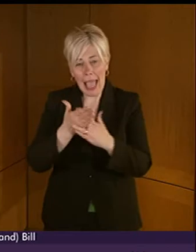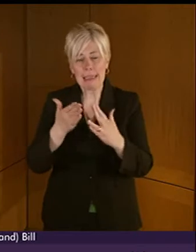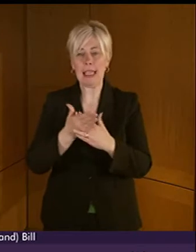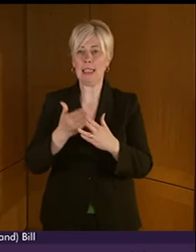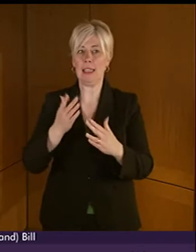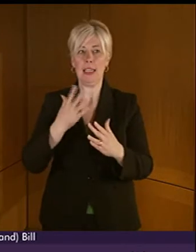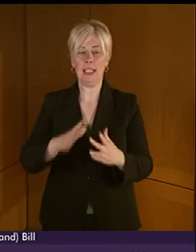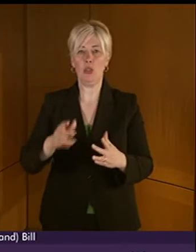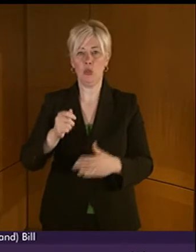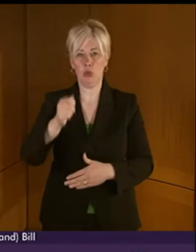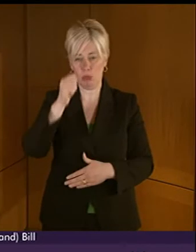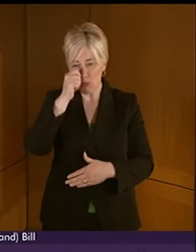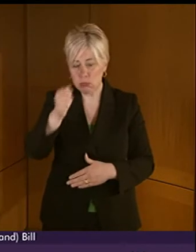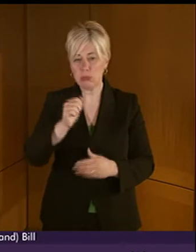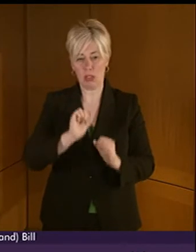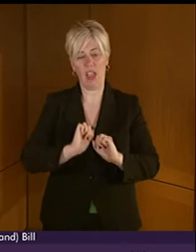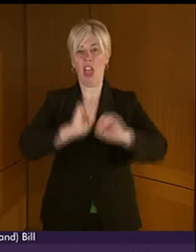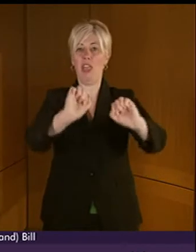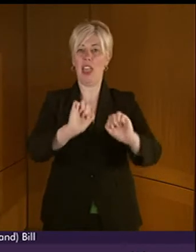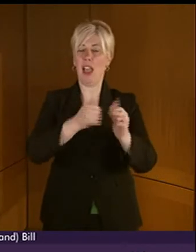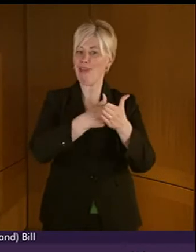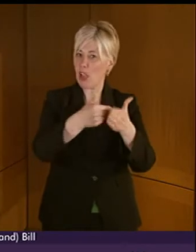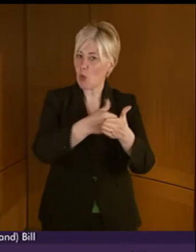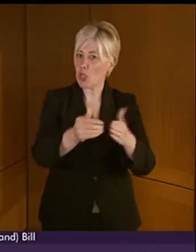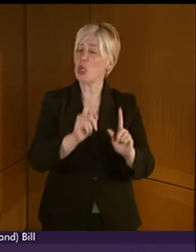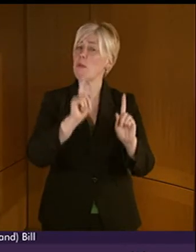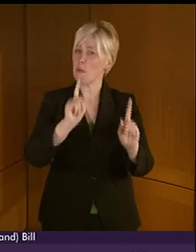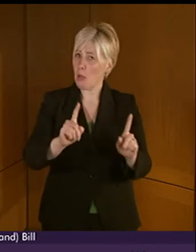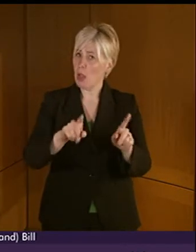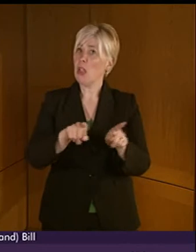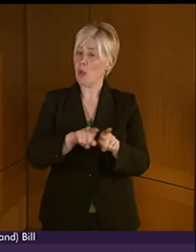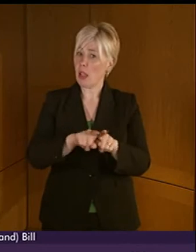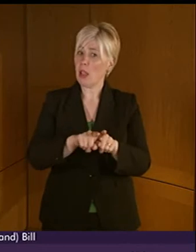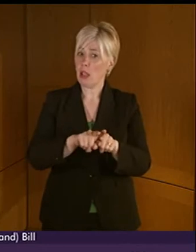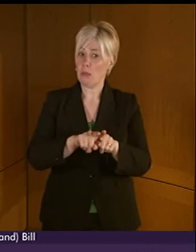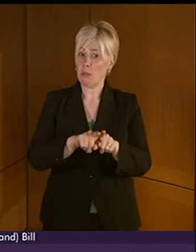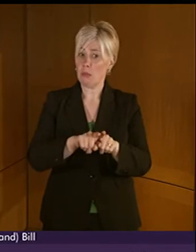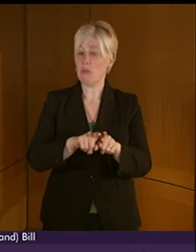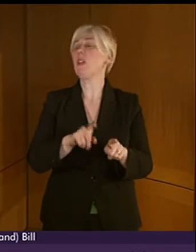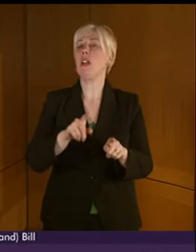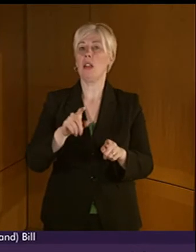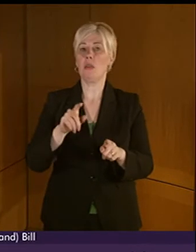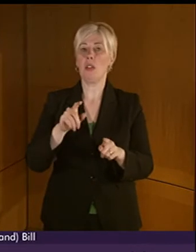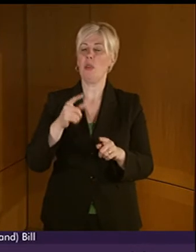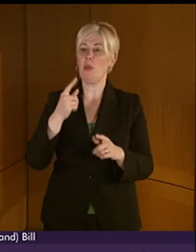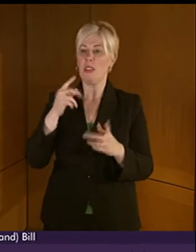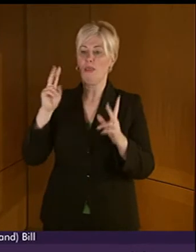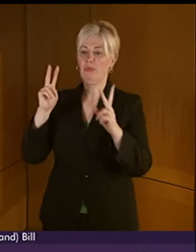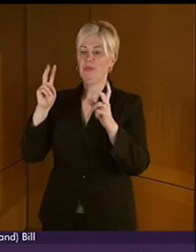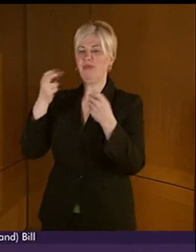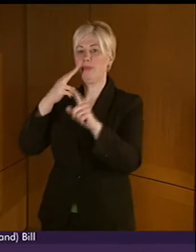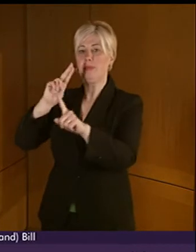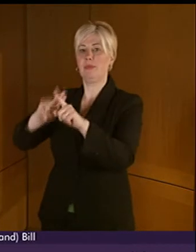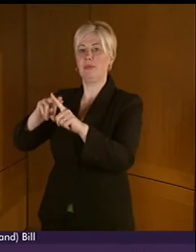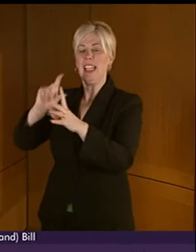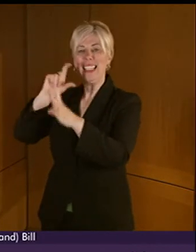their own language. But can I maybe build on that slightly in that many people that we term disabled actually do not